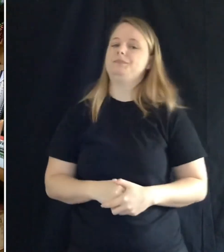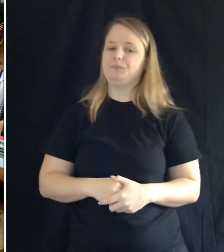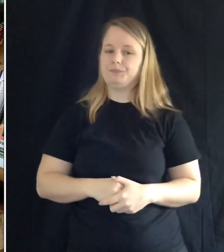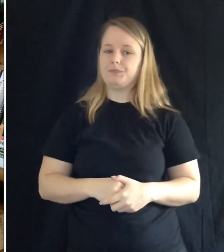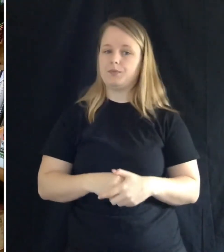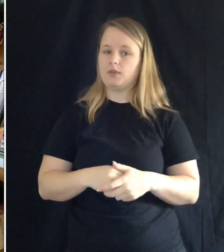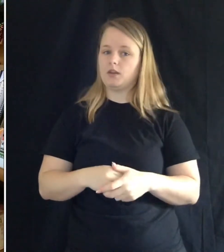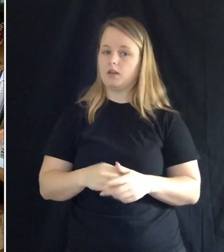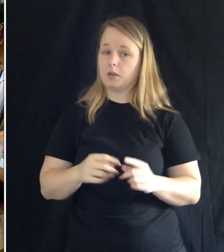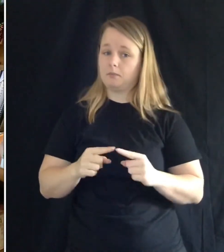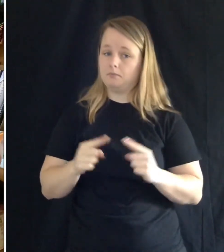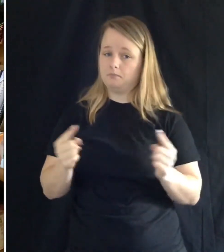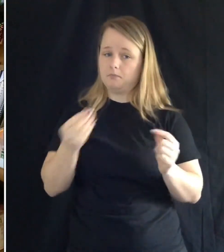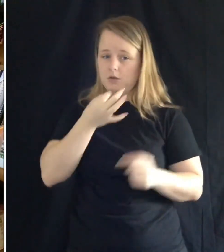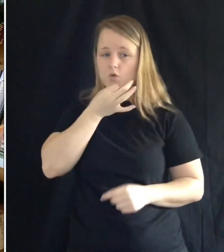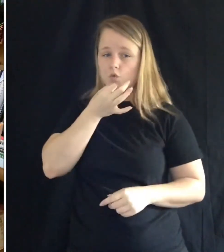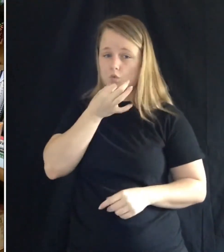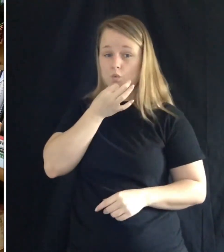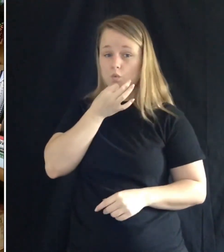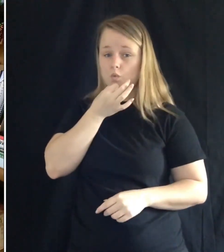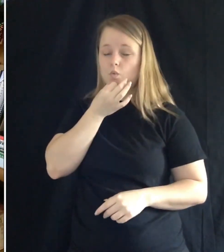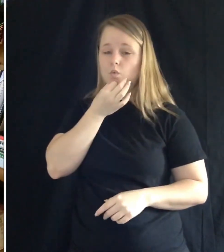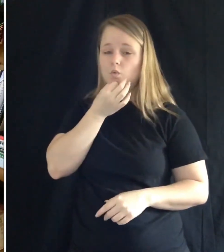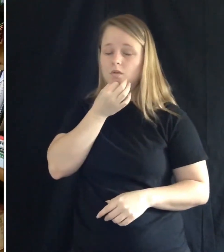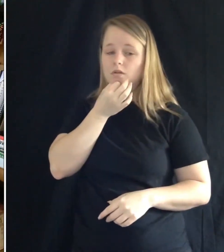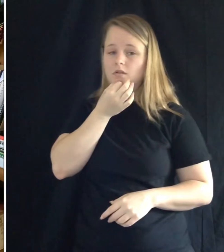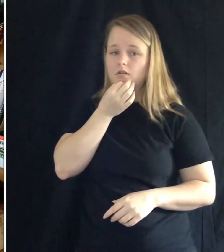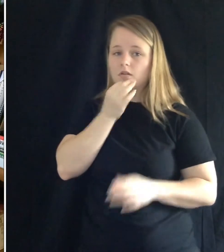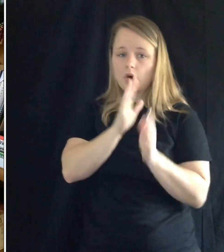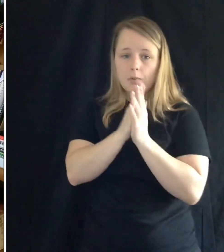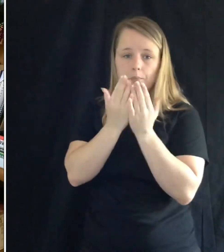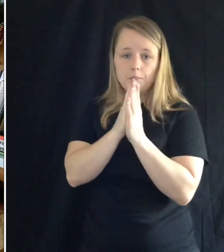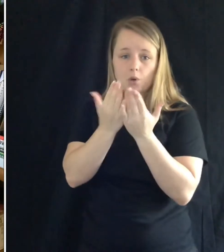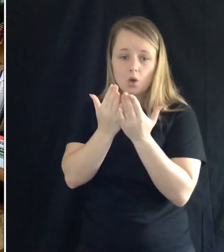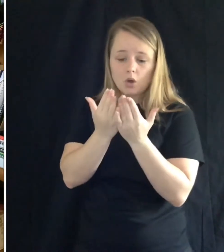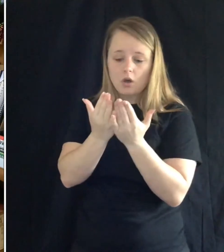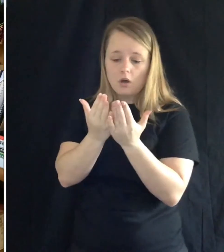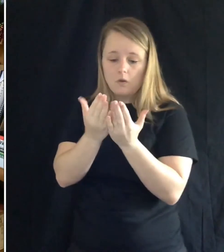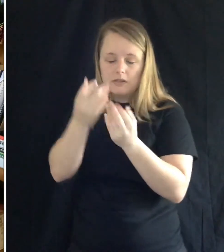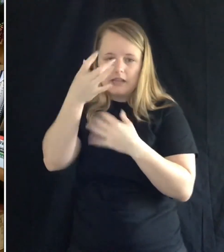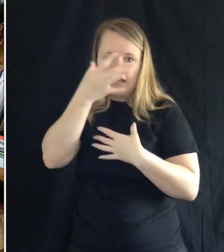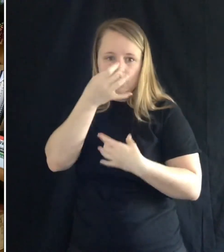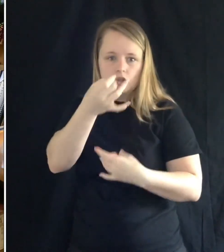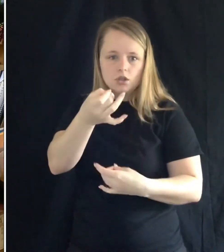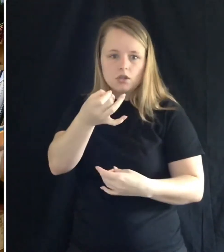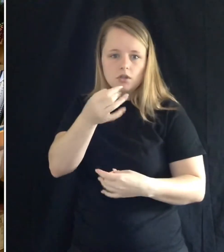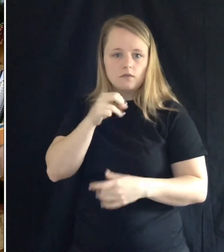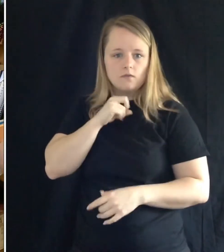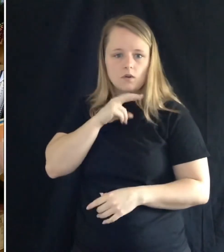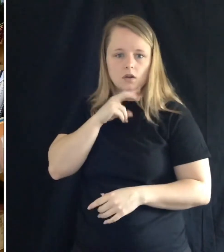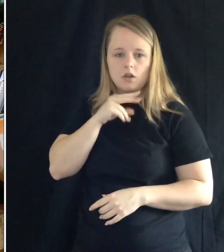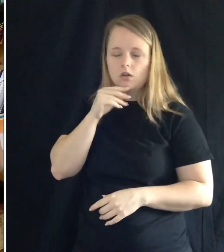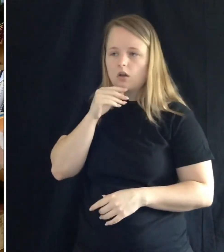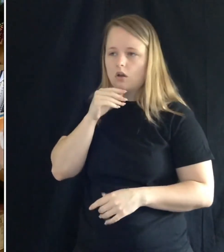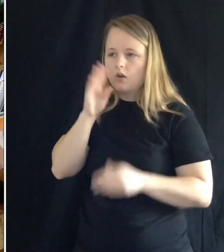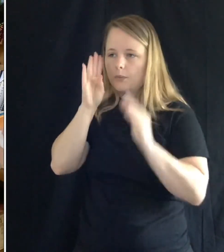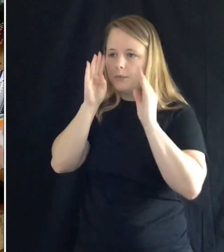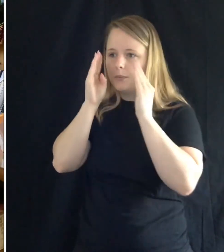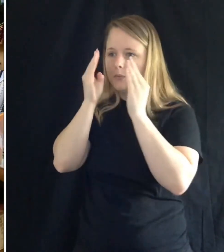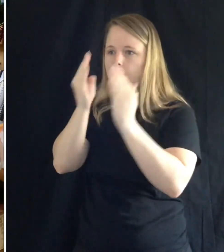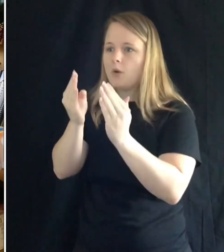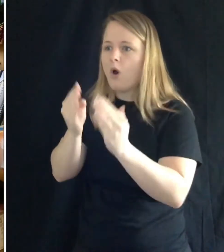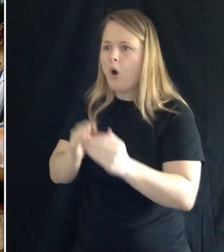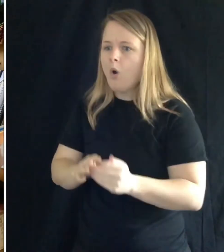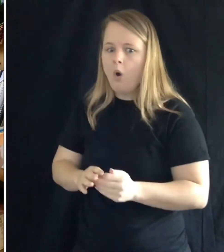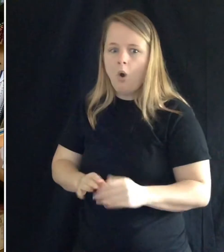But little by little, the book that Miss Otterbottom was reading got all of his attention. Oh,